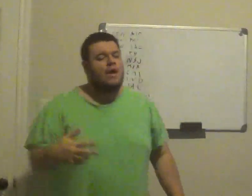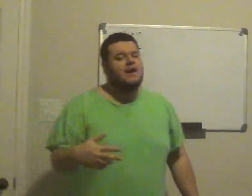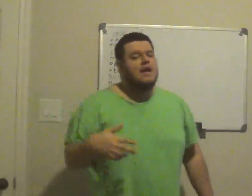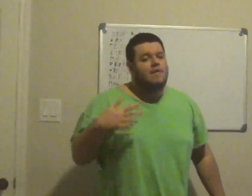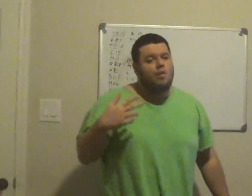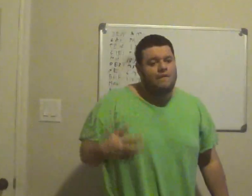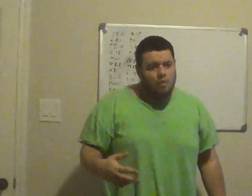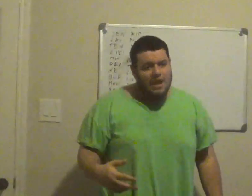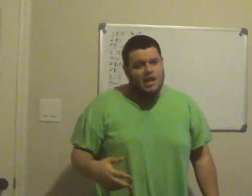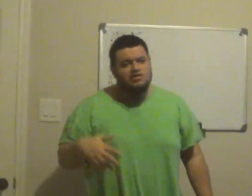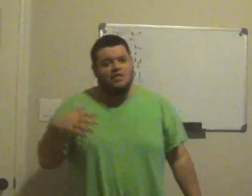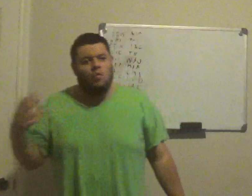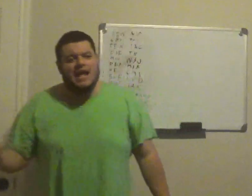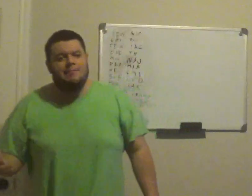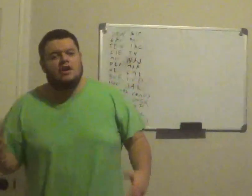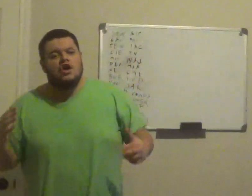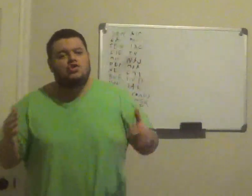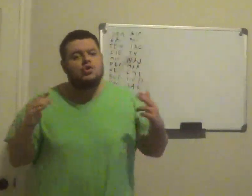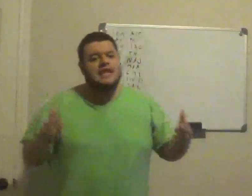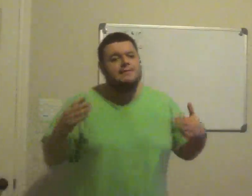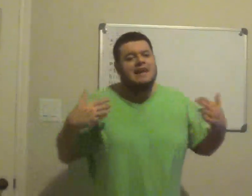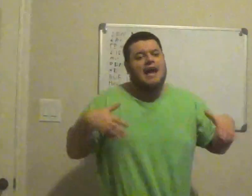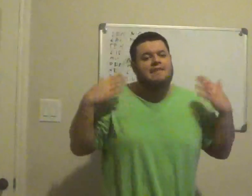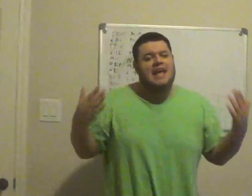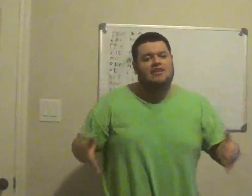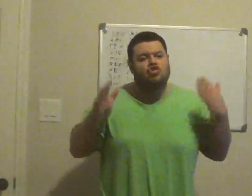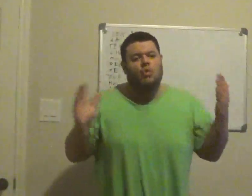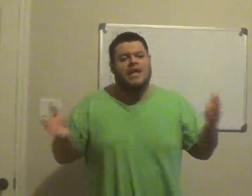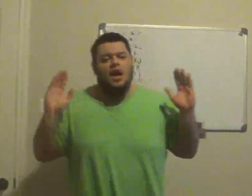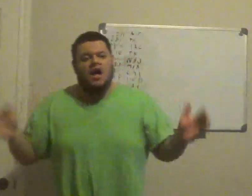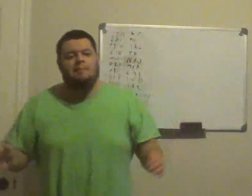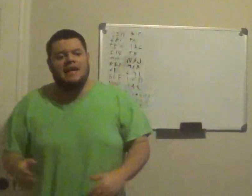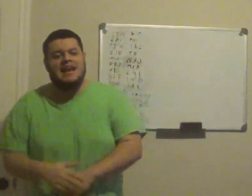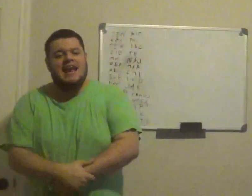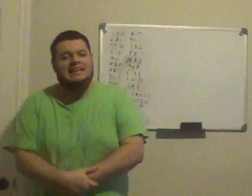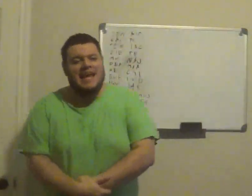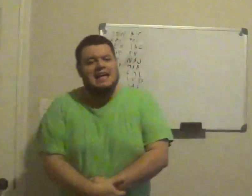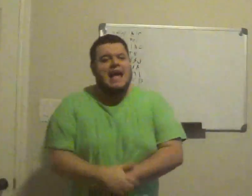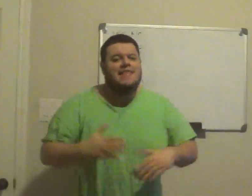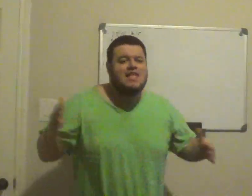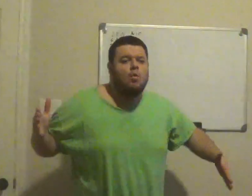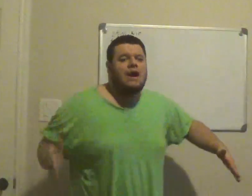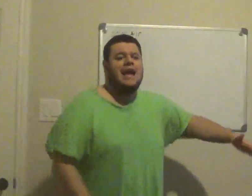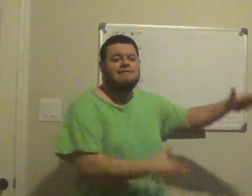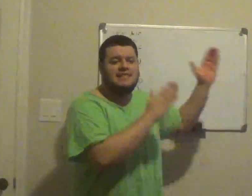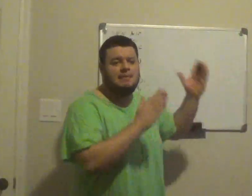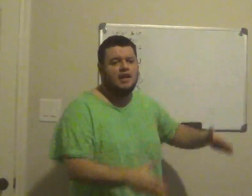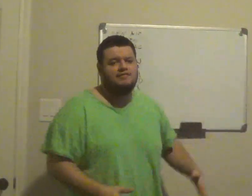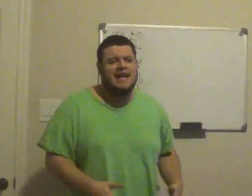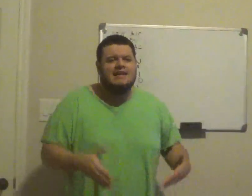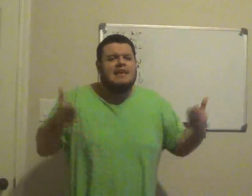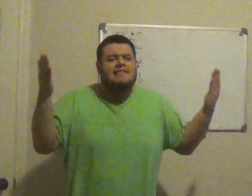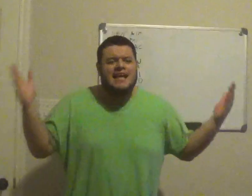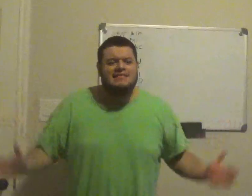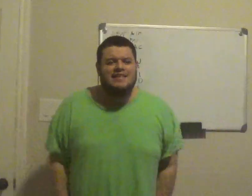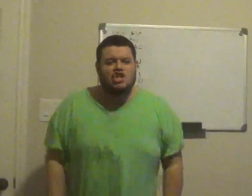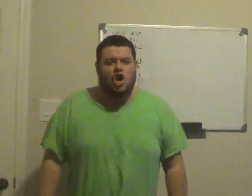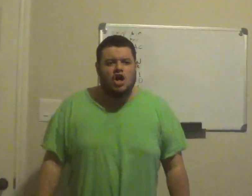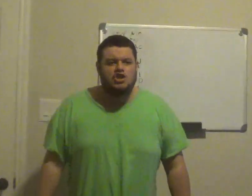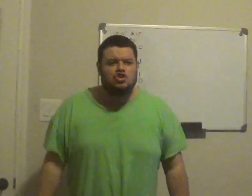the Raiders and the Rams, two teams that have history of being in LA, and then you want to have a team in Las Vegas, then send the Chargers